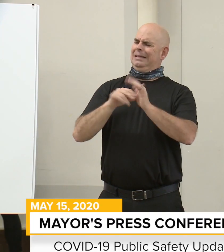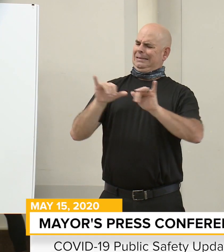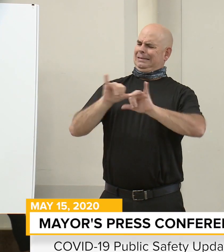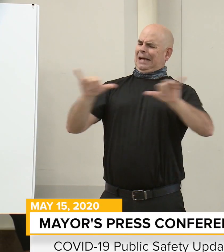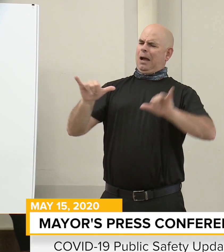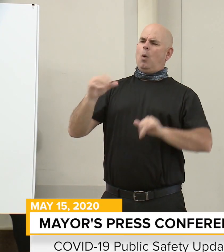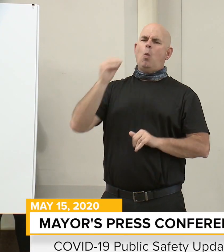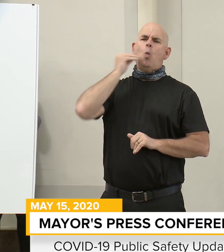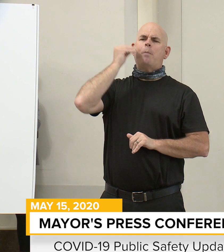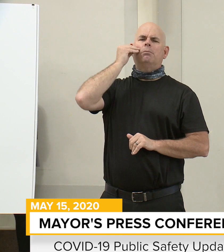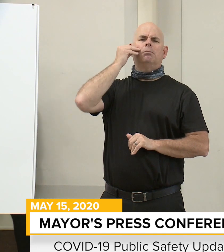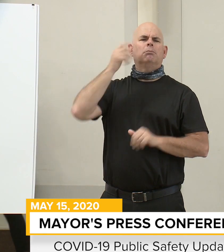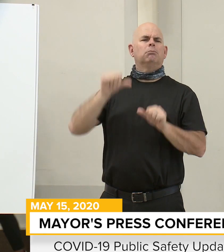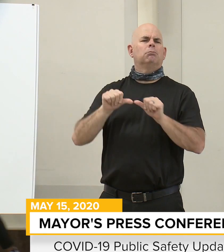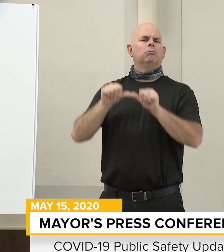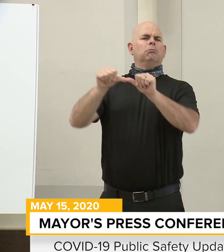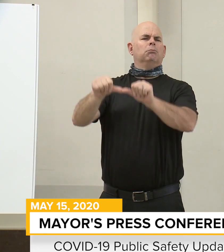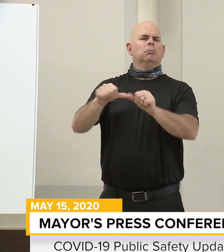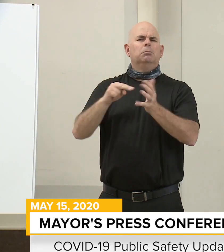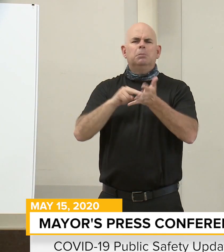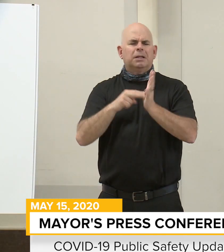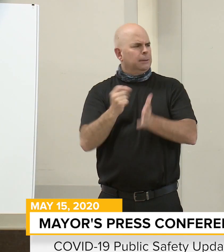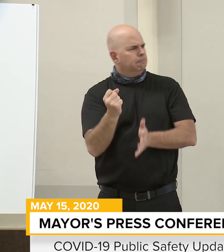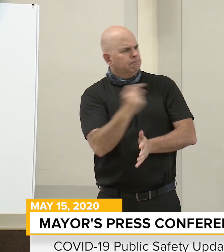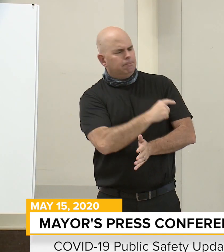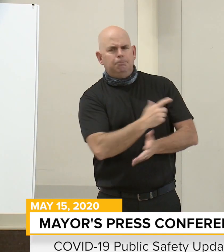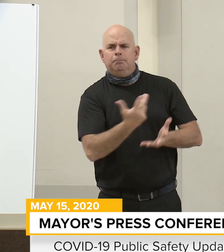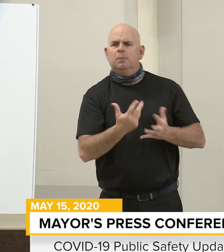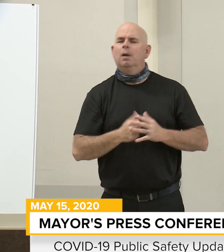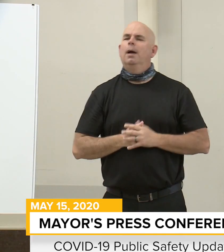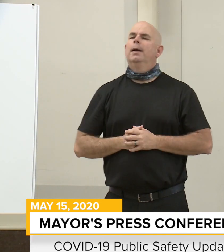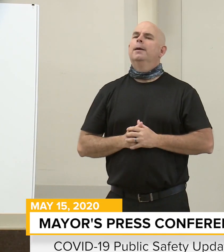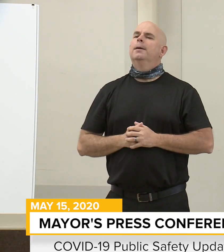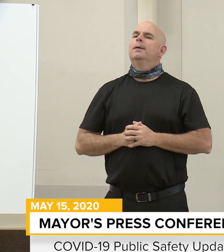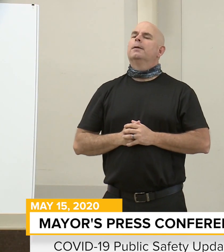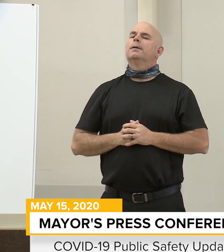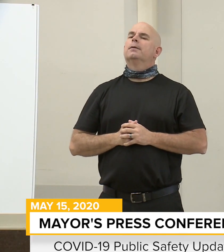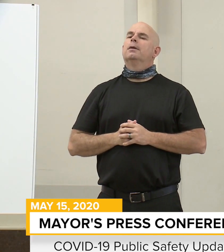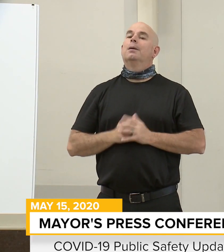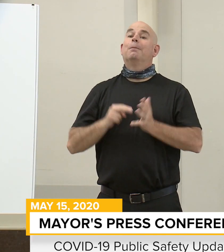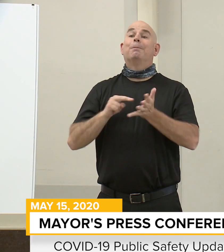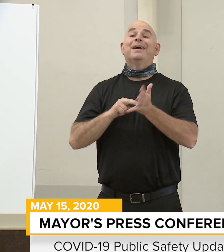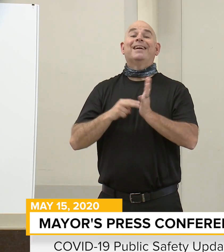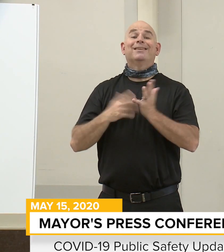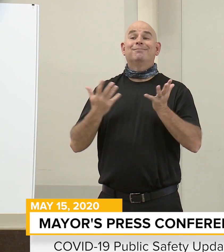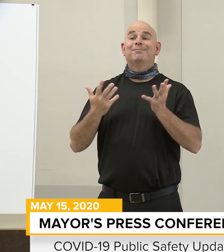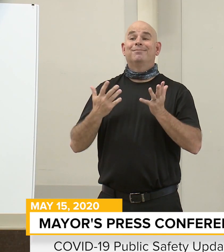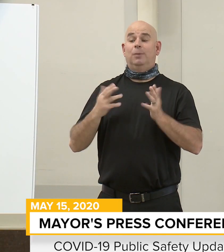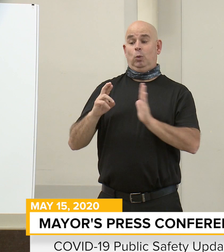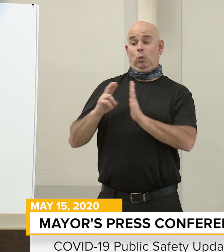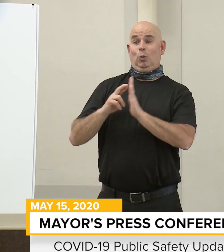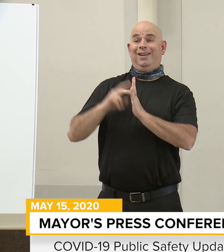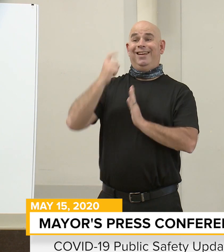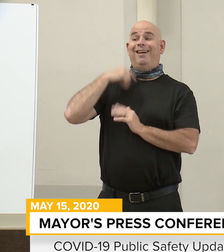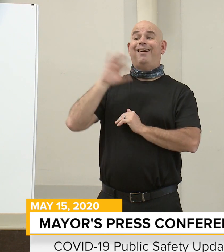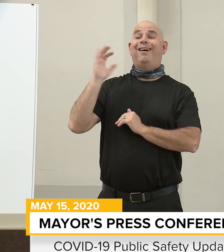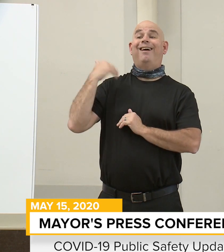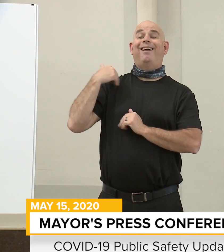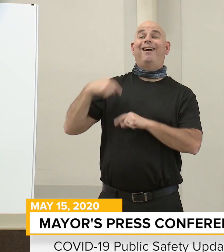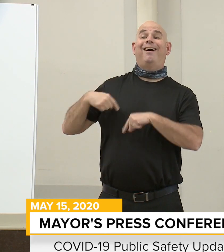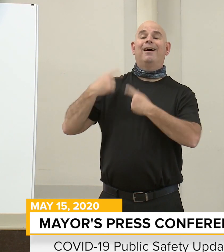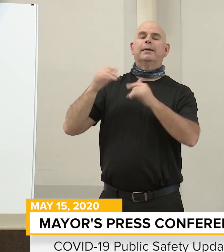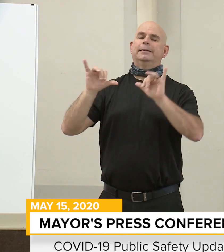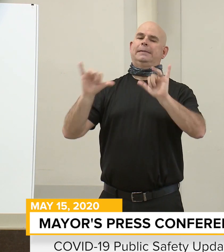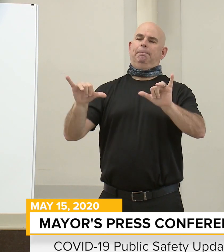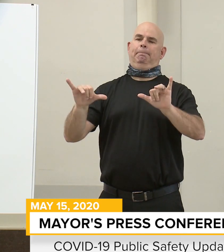Thank you, Mr. Mayor. We are asking that all the residents of Baltimore, all the businesses of Baltimore, please adhere to the mayor's stay